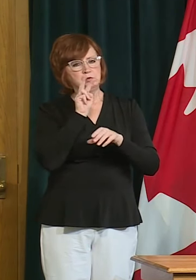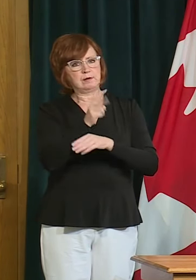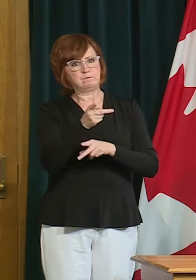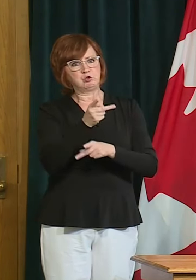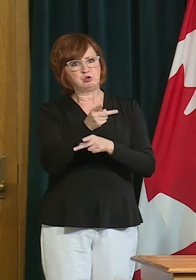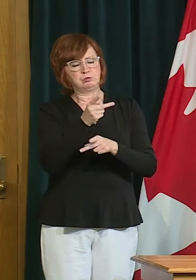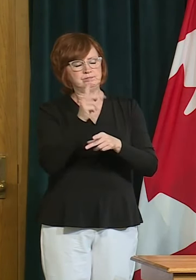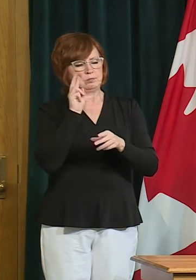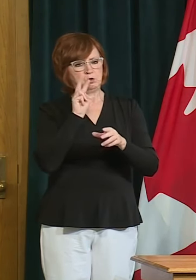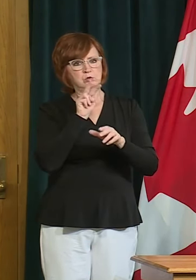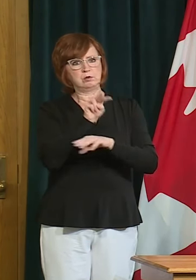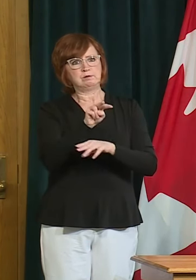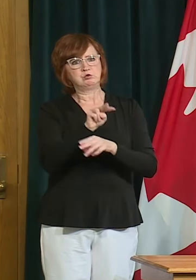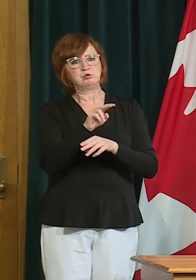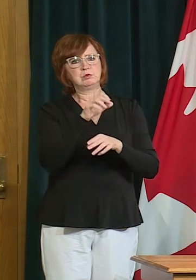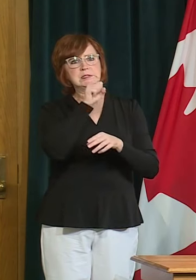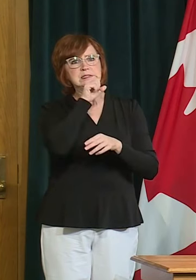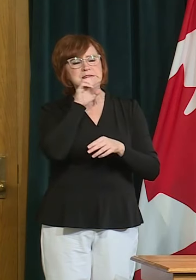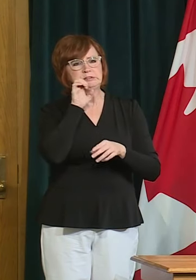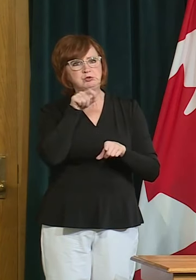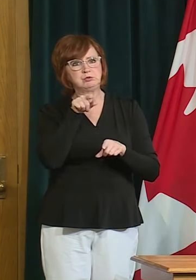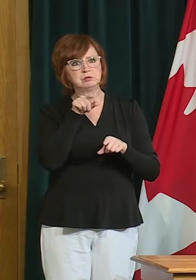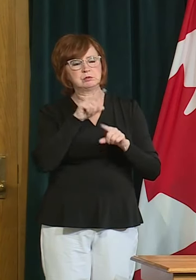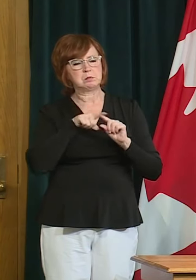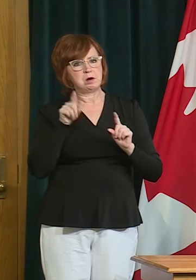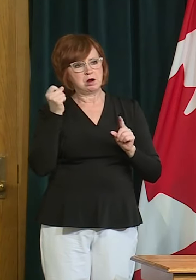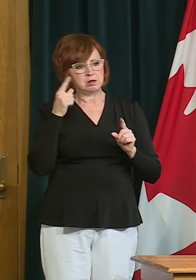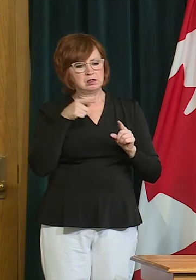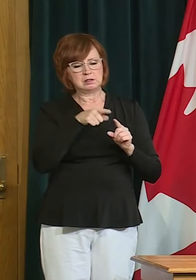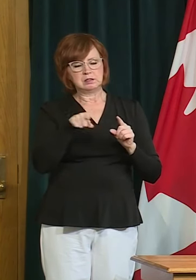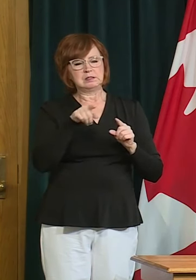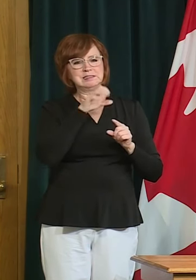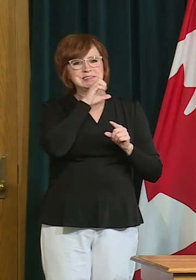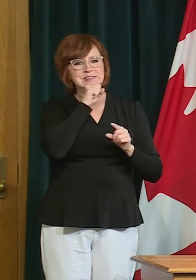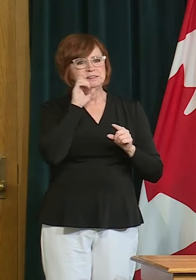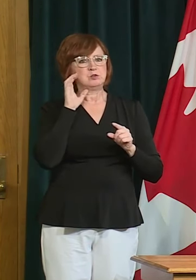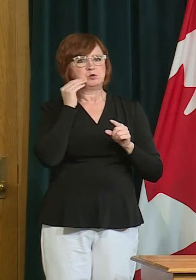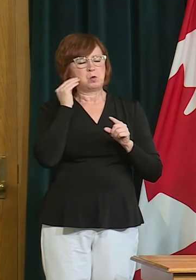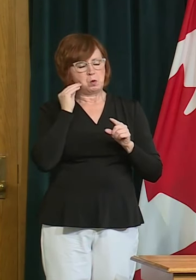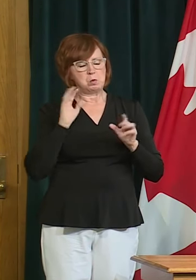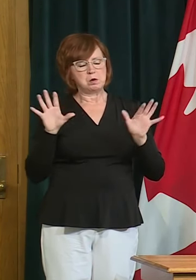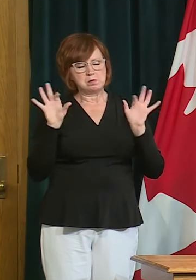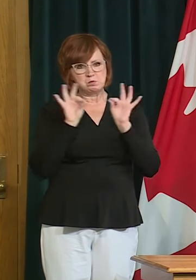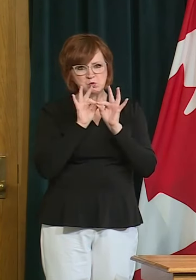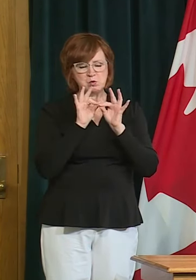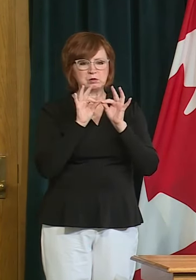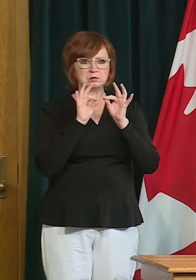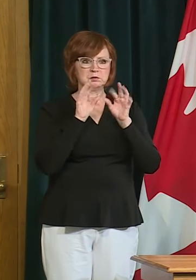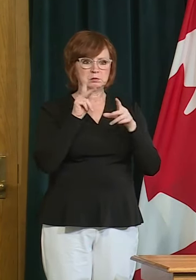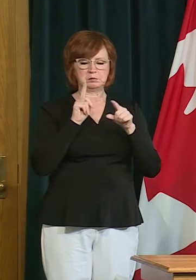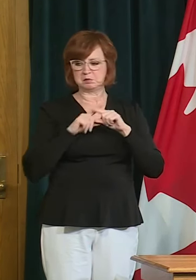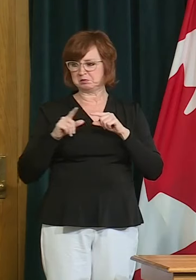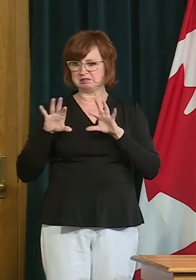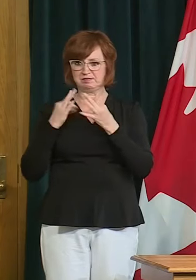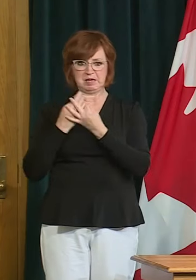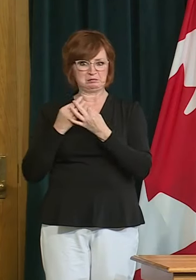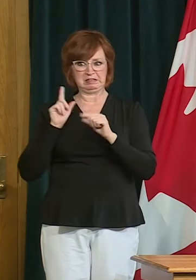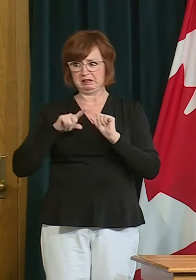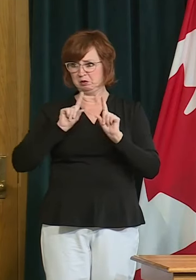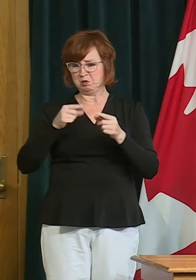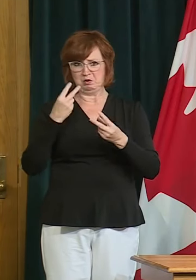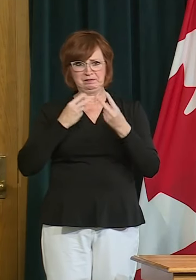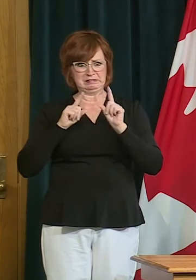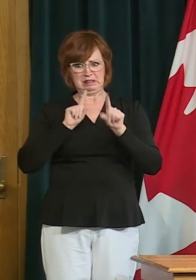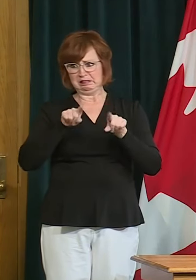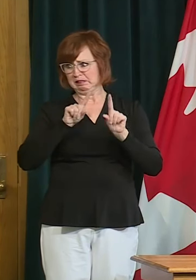because of the restrictions that have prevented family members from visiting and and providing support as they normally would otherwise. Through this time